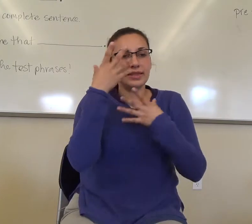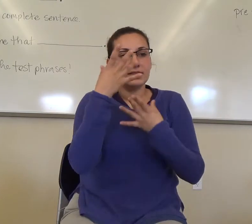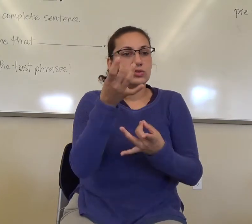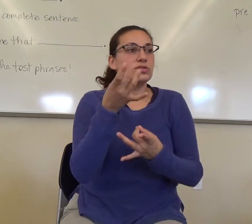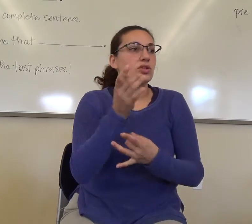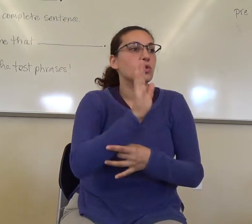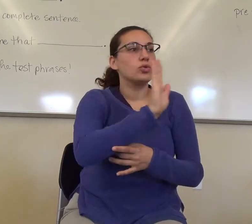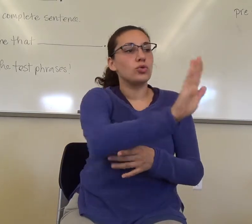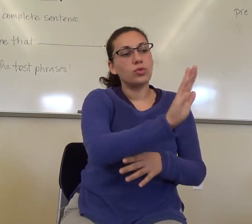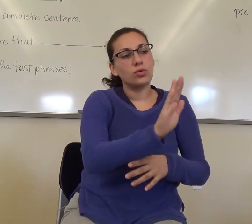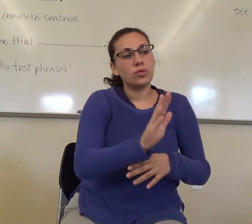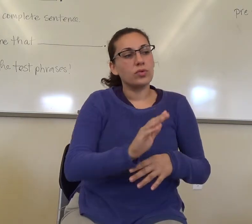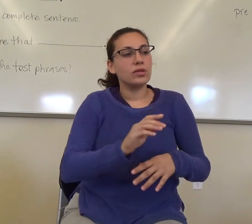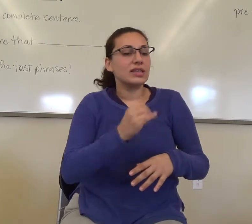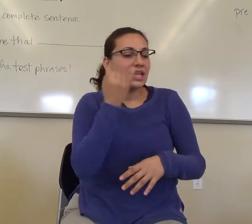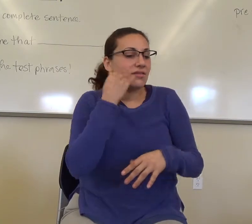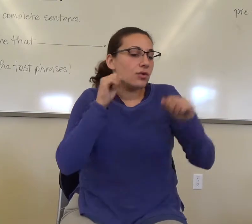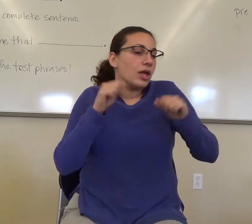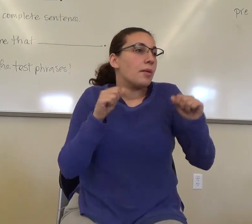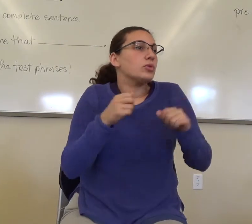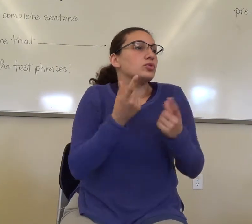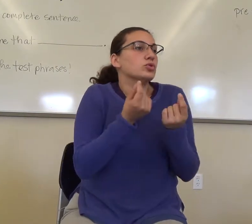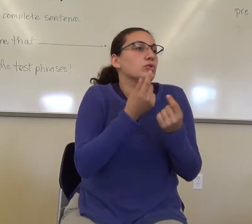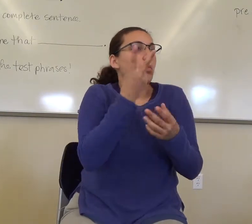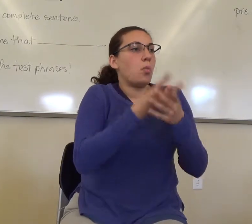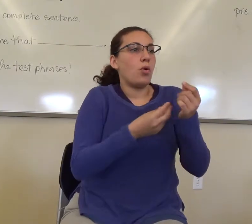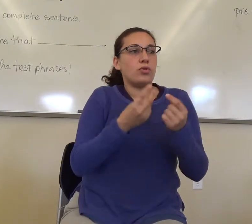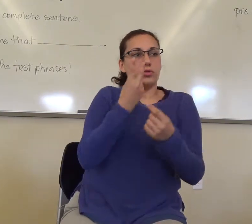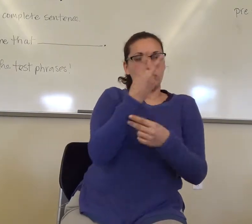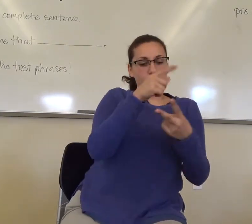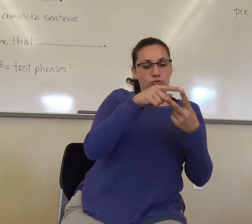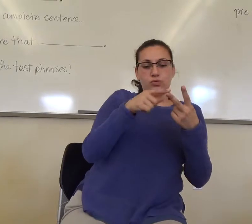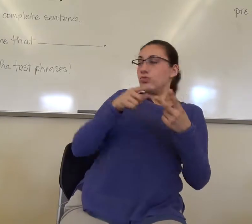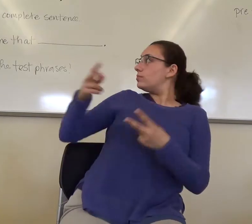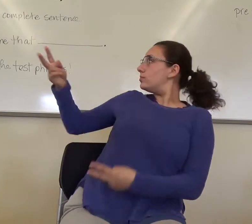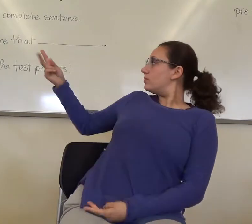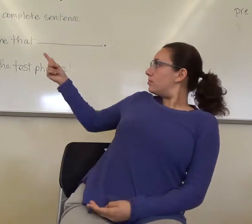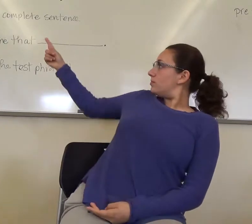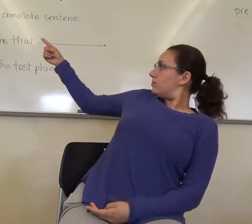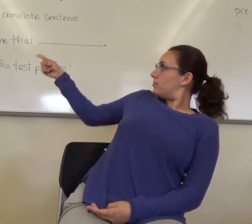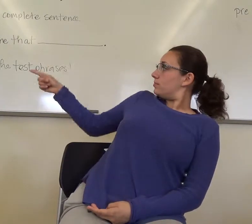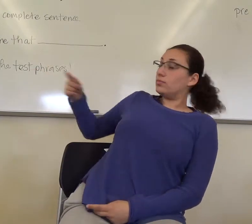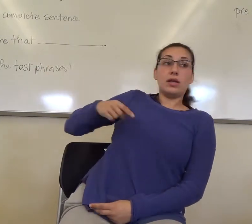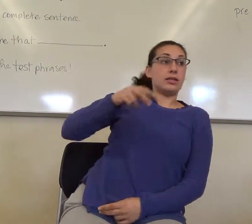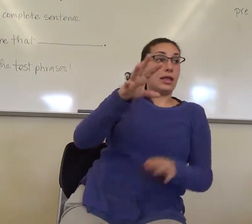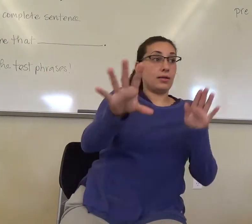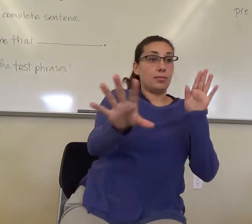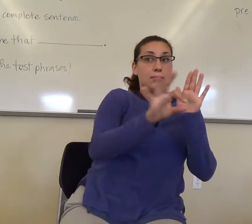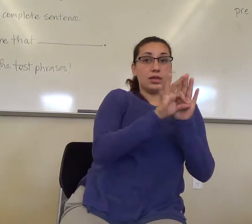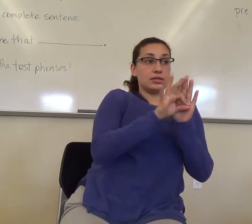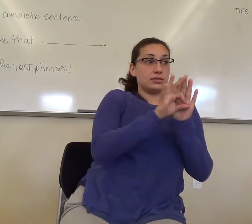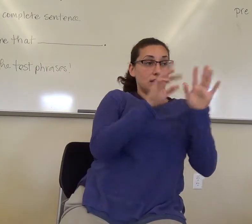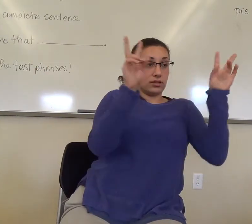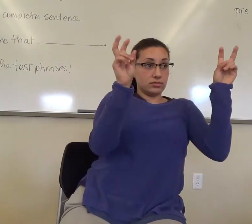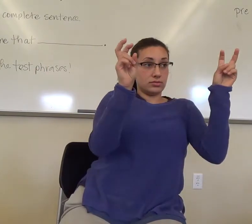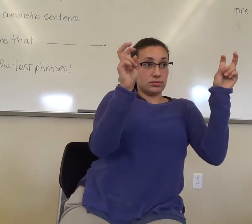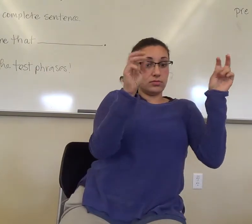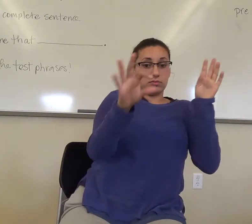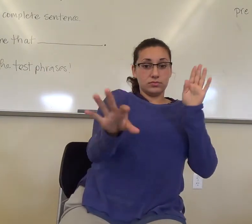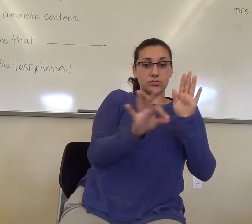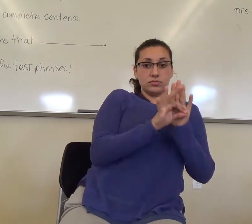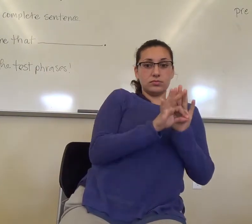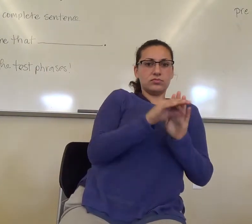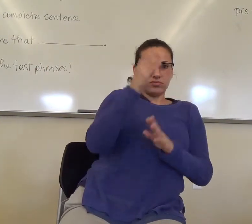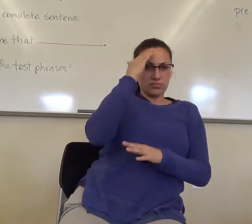your ability to do these two things. Okay. To pick out the topic, which we already know